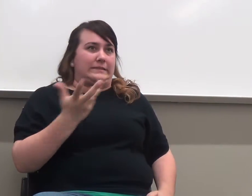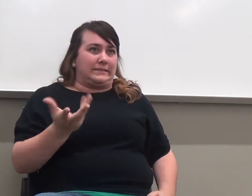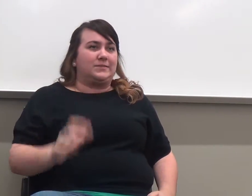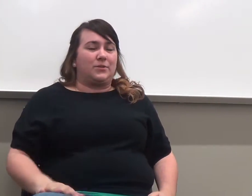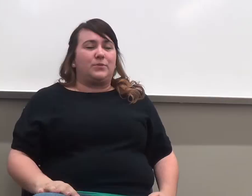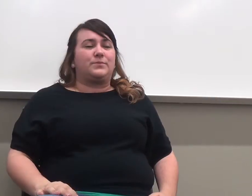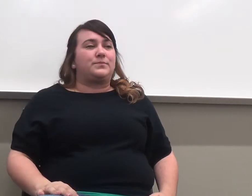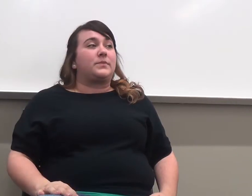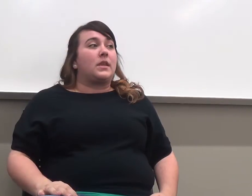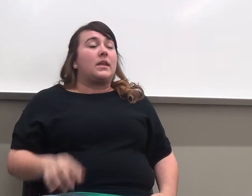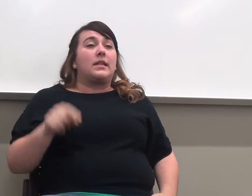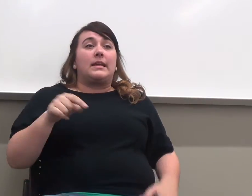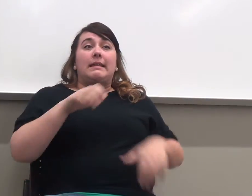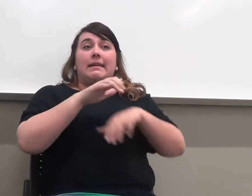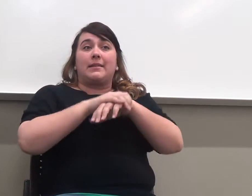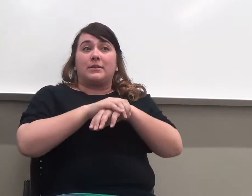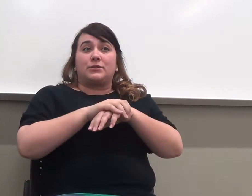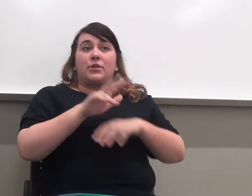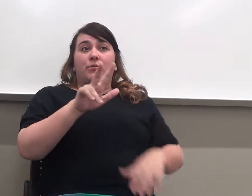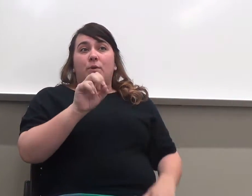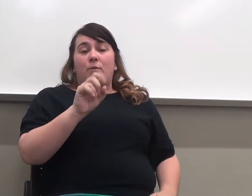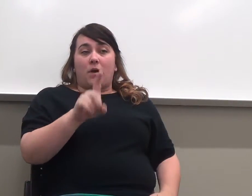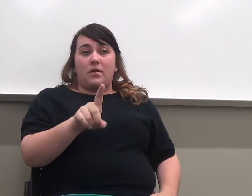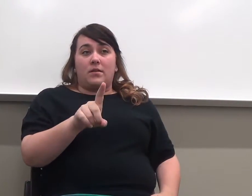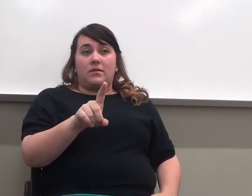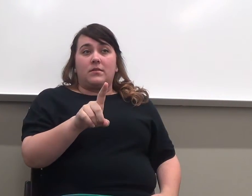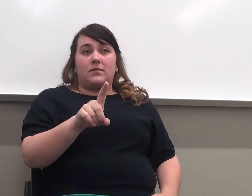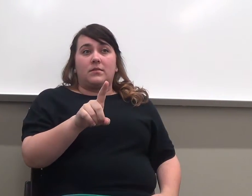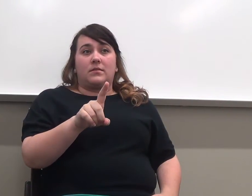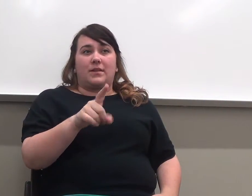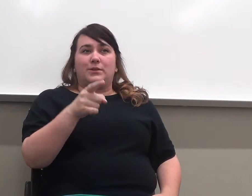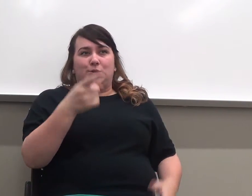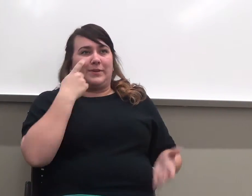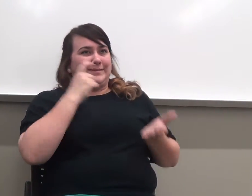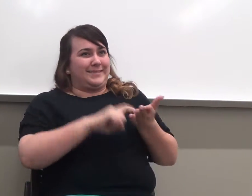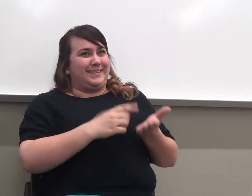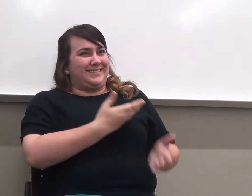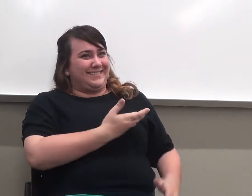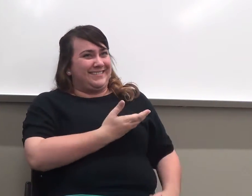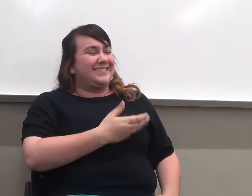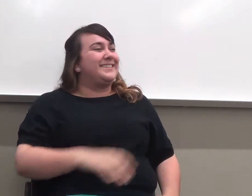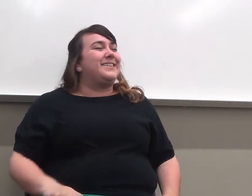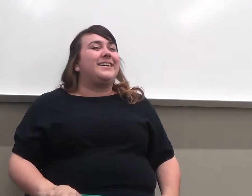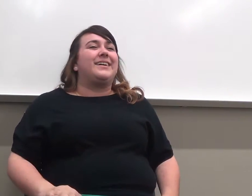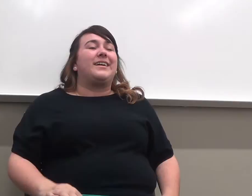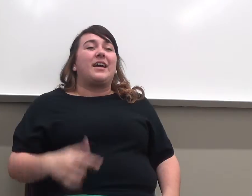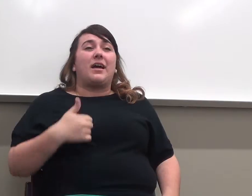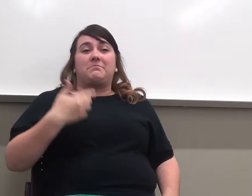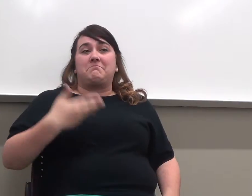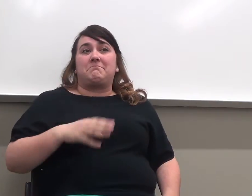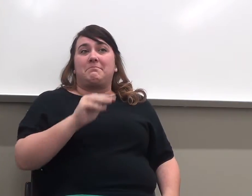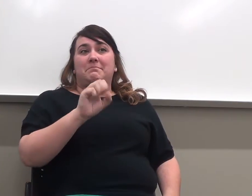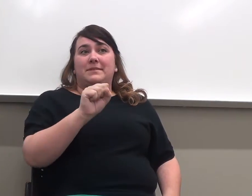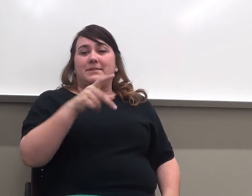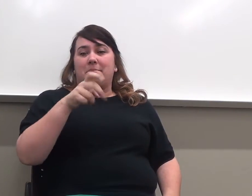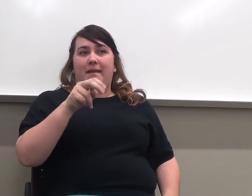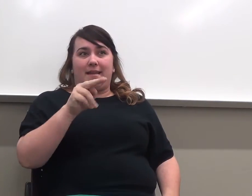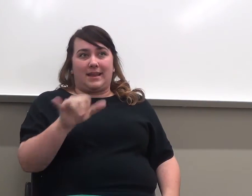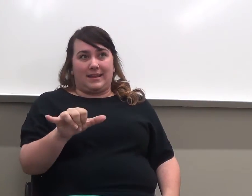This is English 301, as you can see. I am Miss Penny, and this